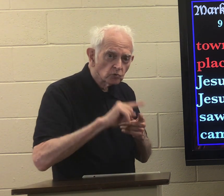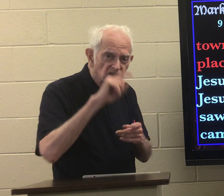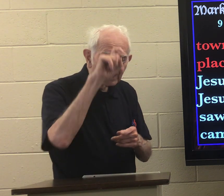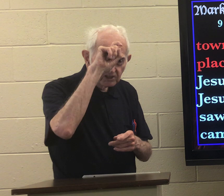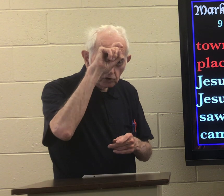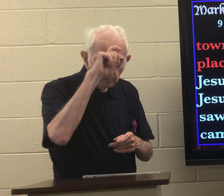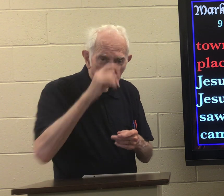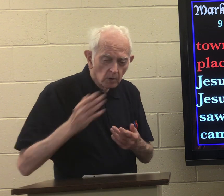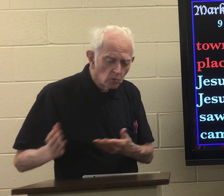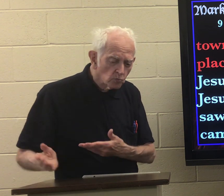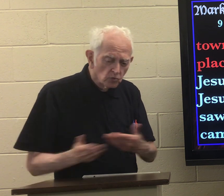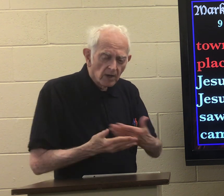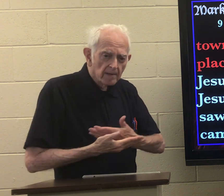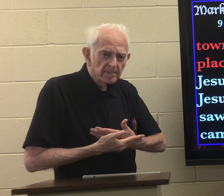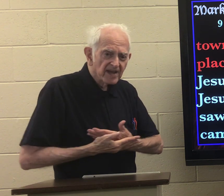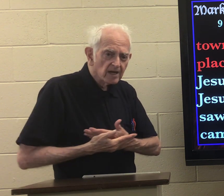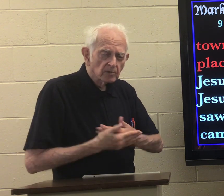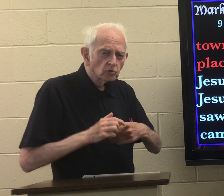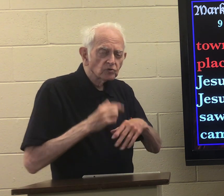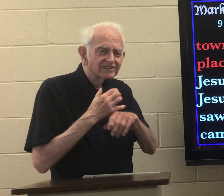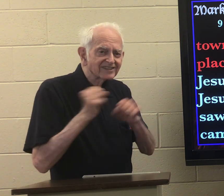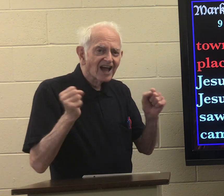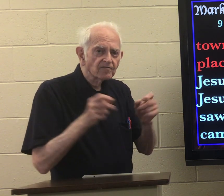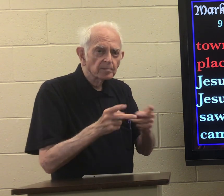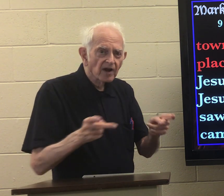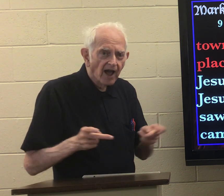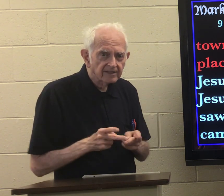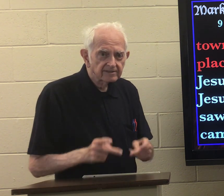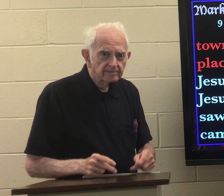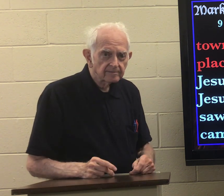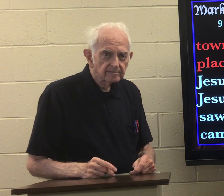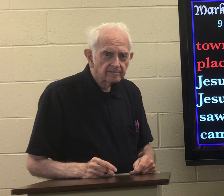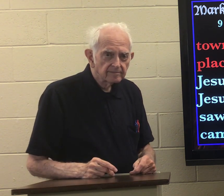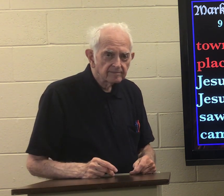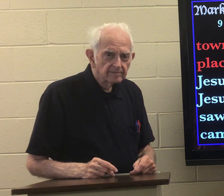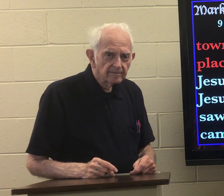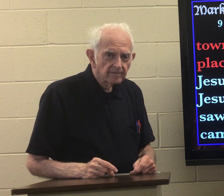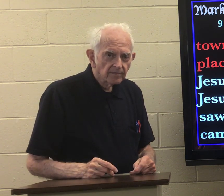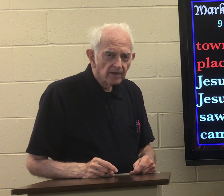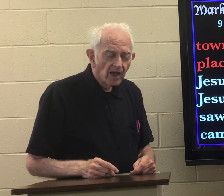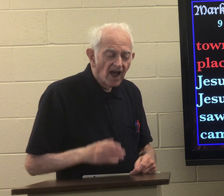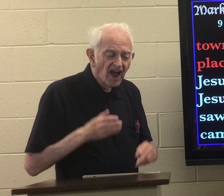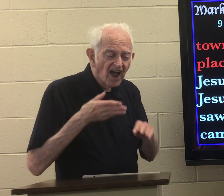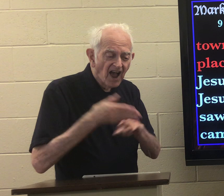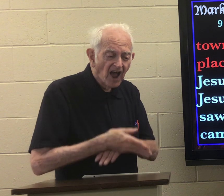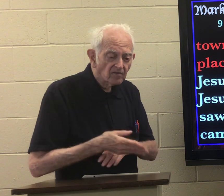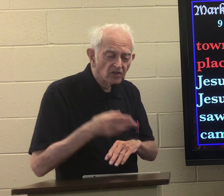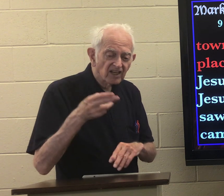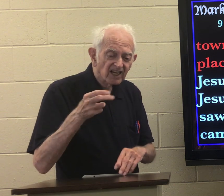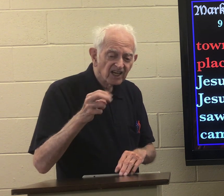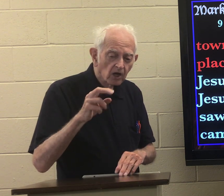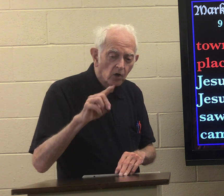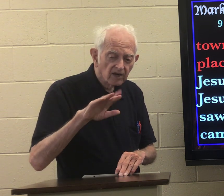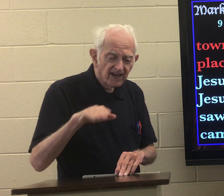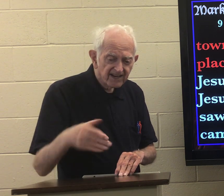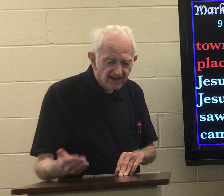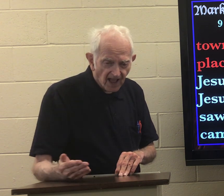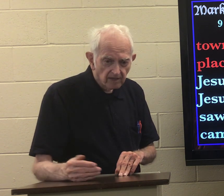flee Egypt and bring the baby to a safe place and after